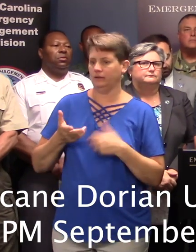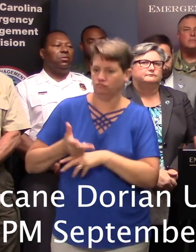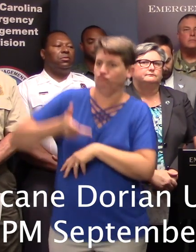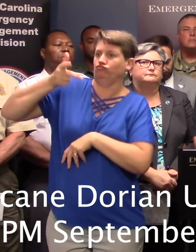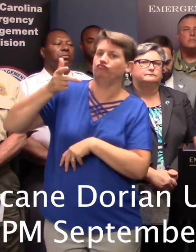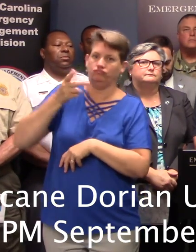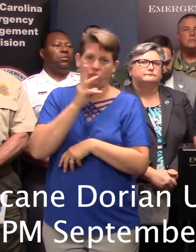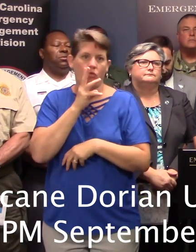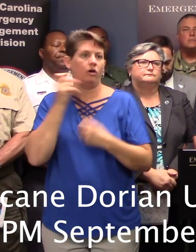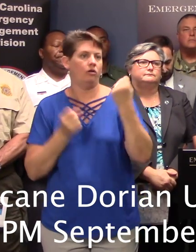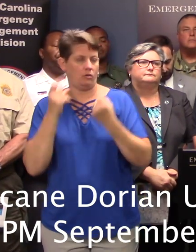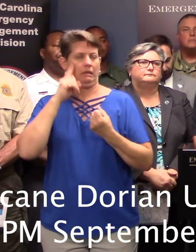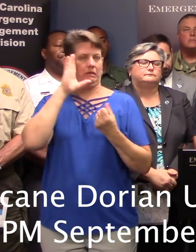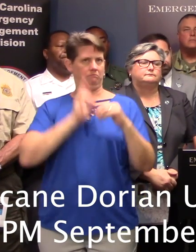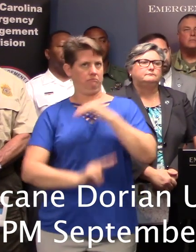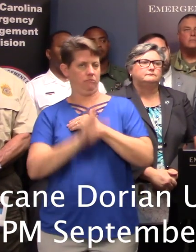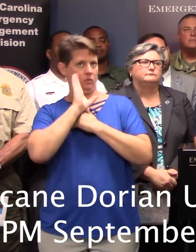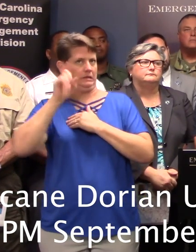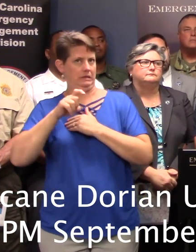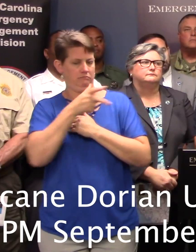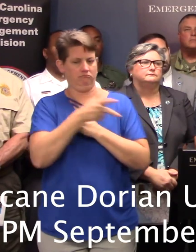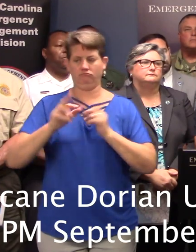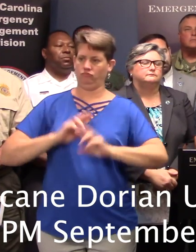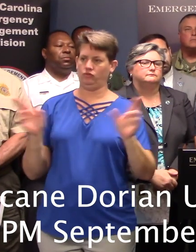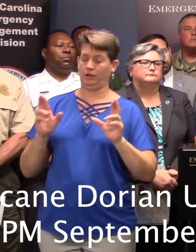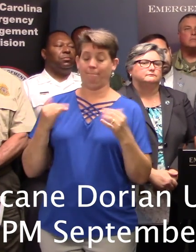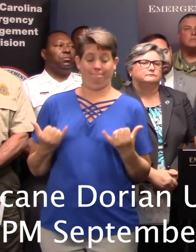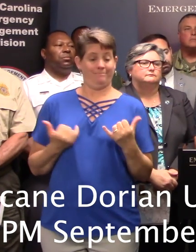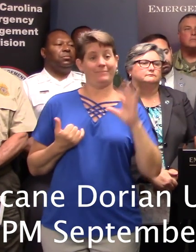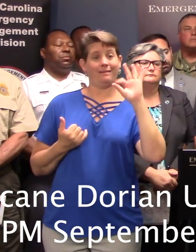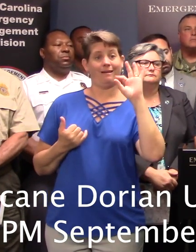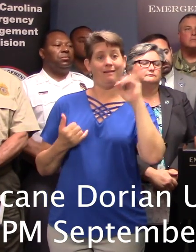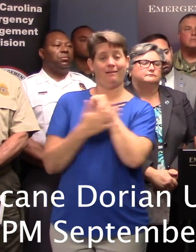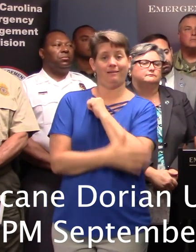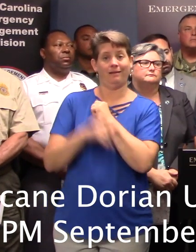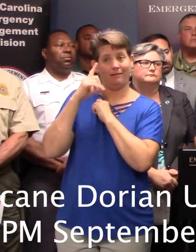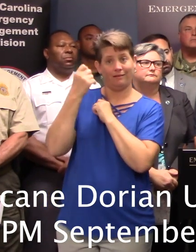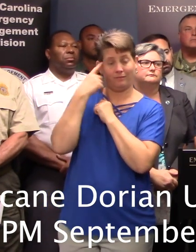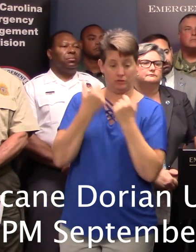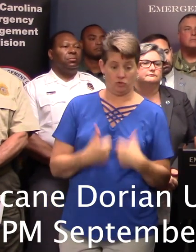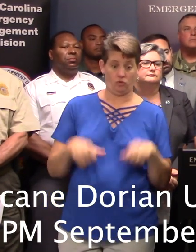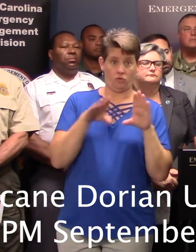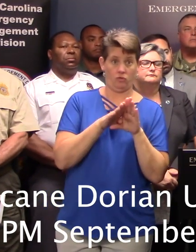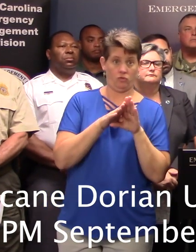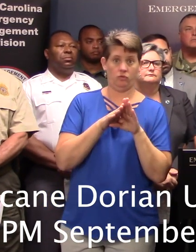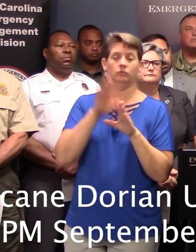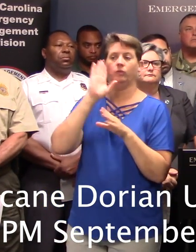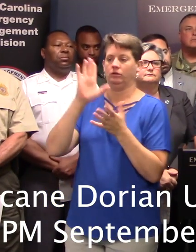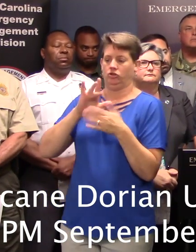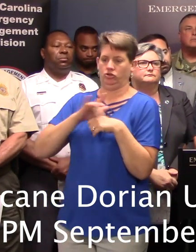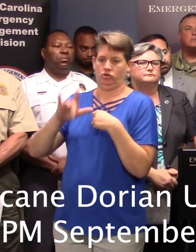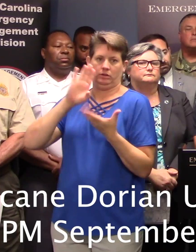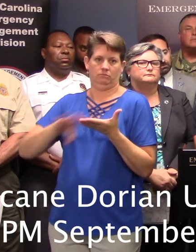areas where they think that they're going to need them. And right now there are nine county governments, so they're either closed or we're going to have early